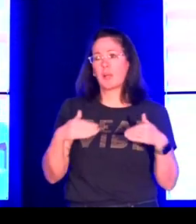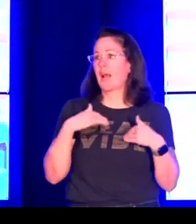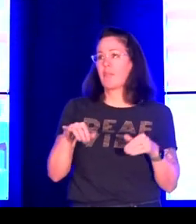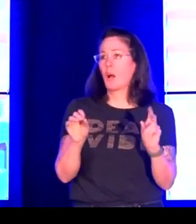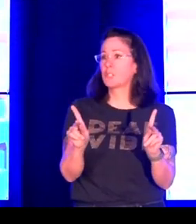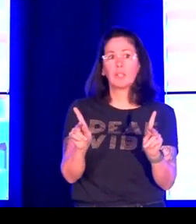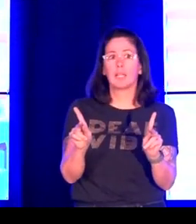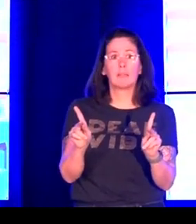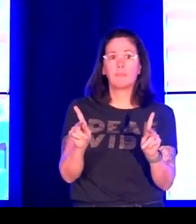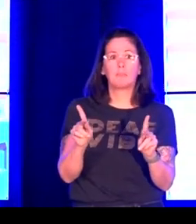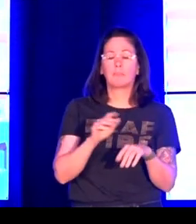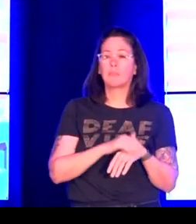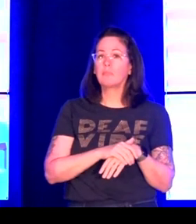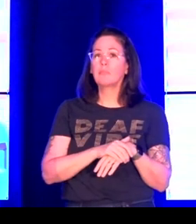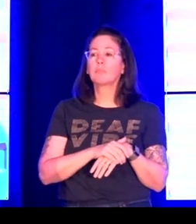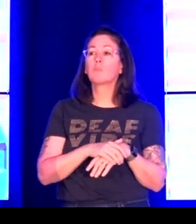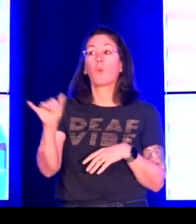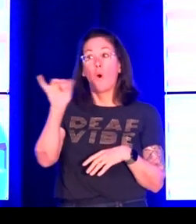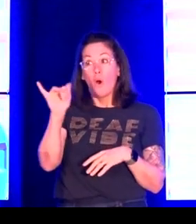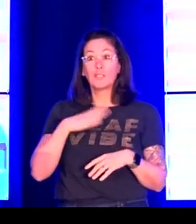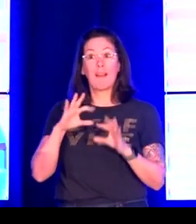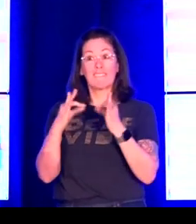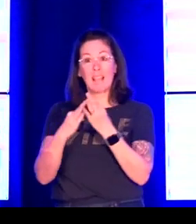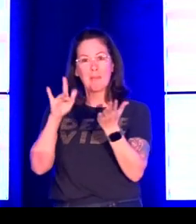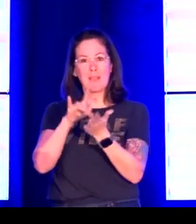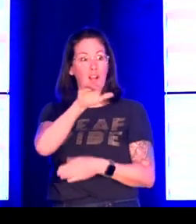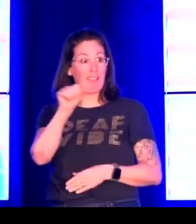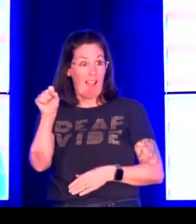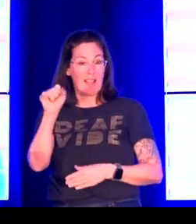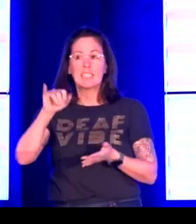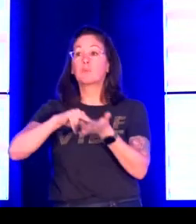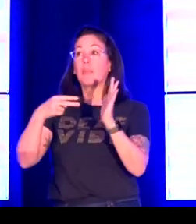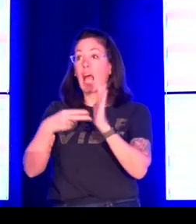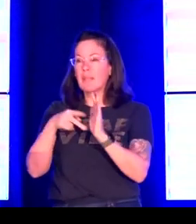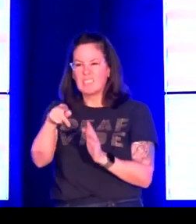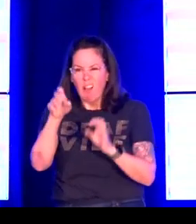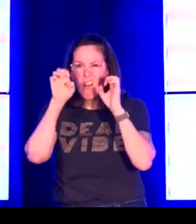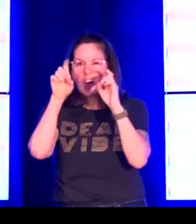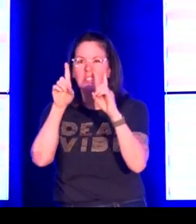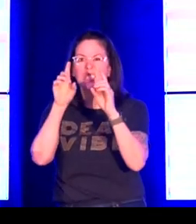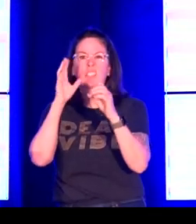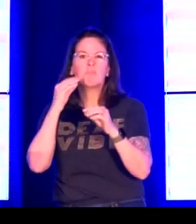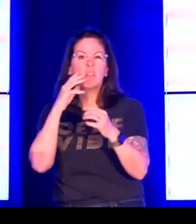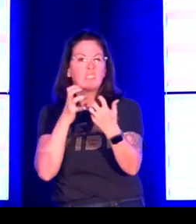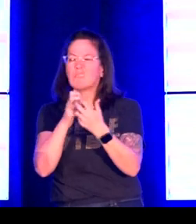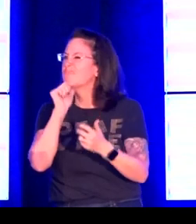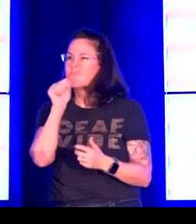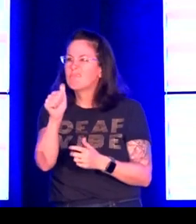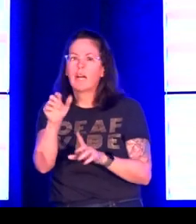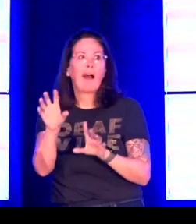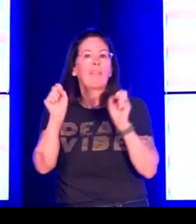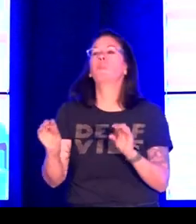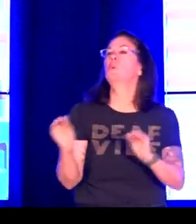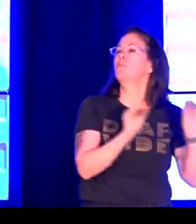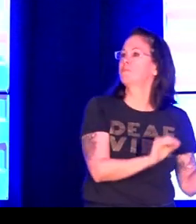immediately started to learn sign language and was willing to do this kind of programs for me. And that's